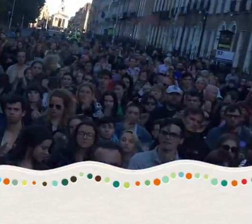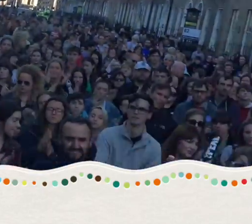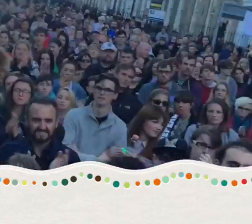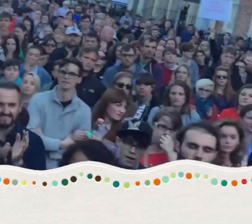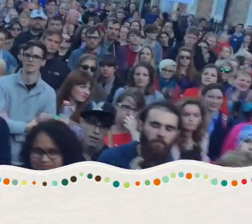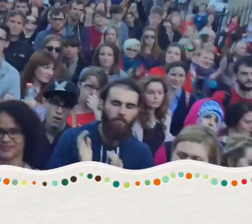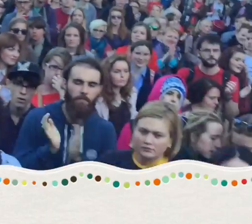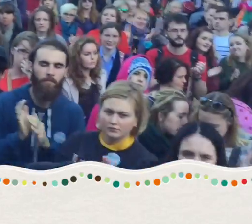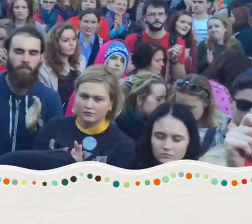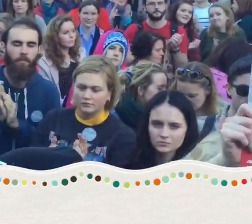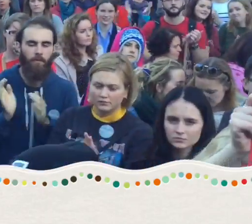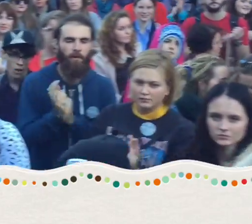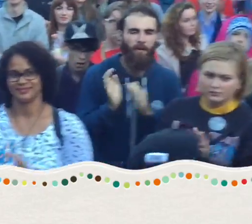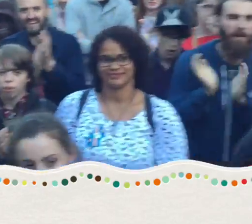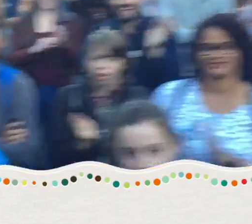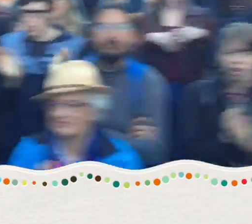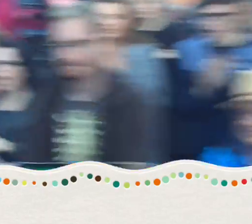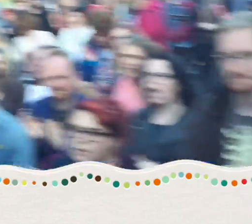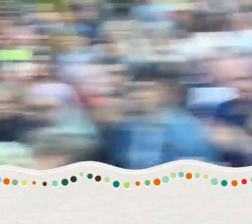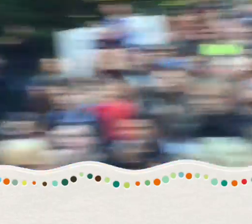I know a I Thank you.